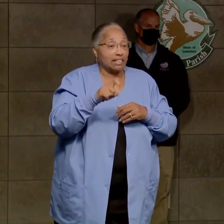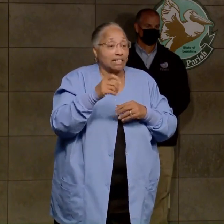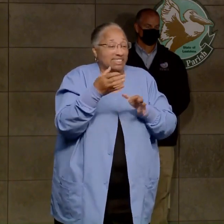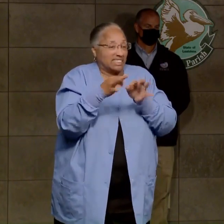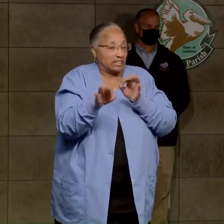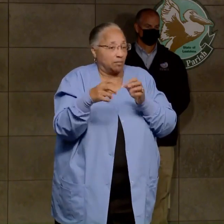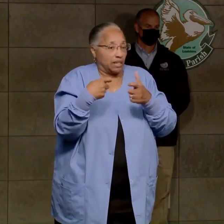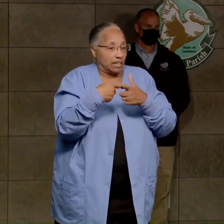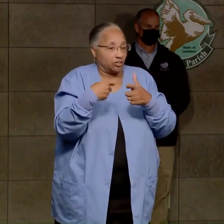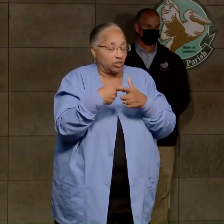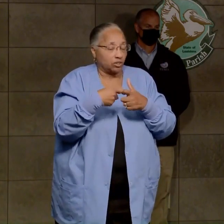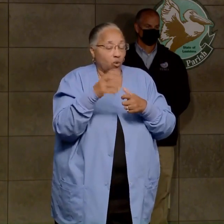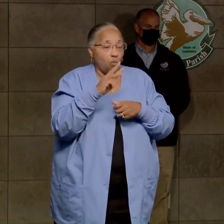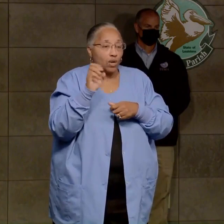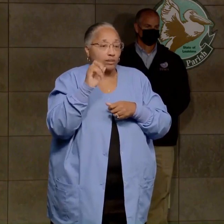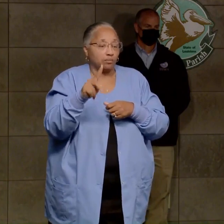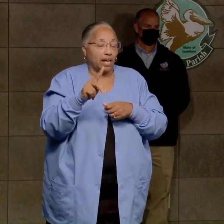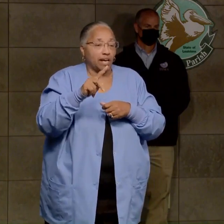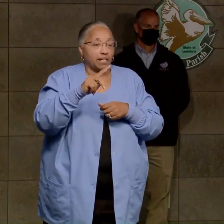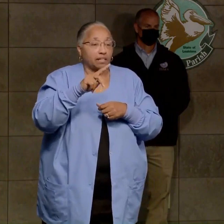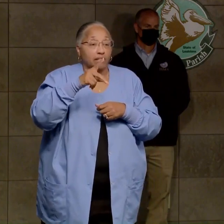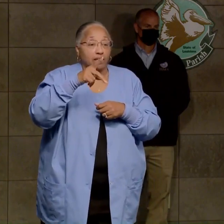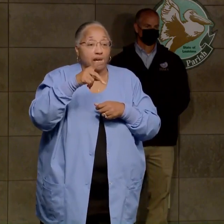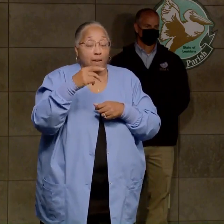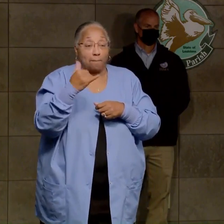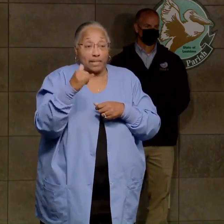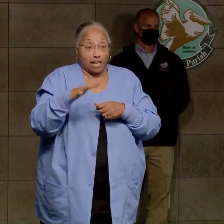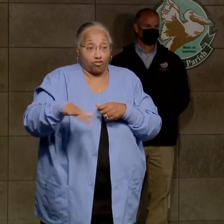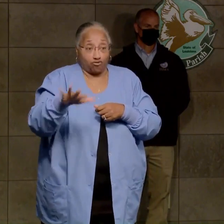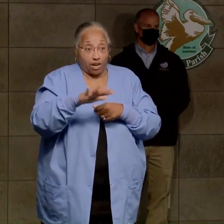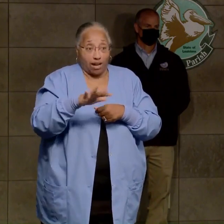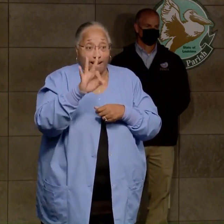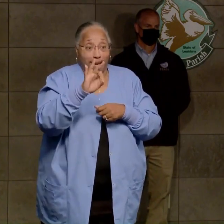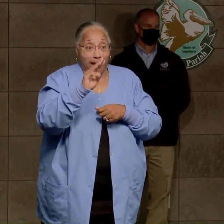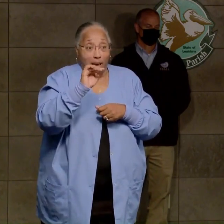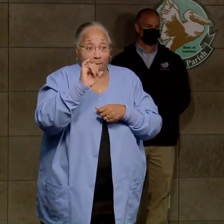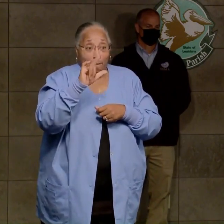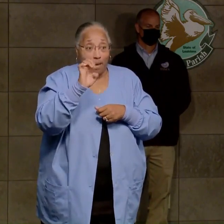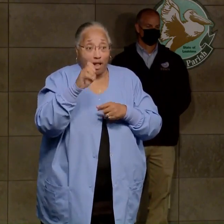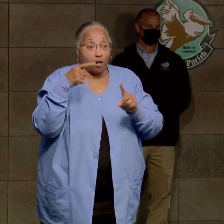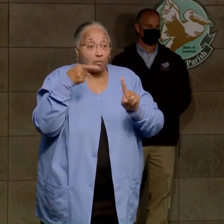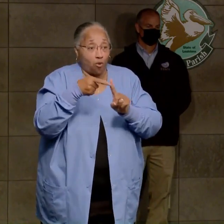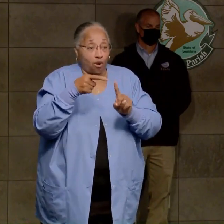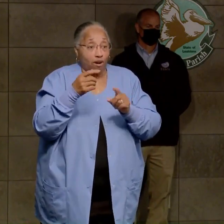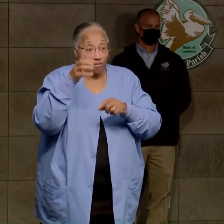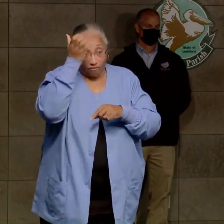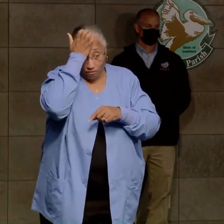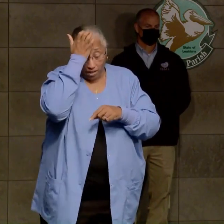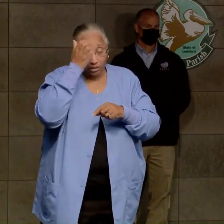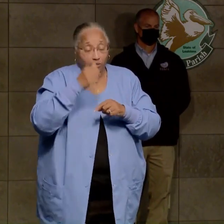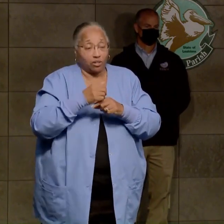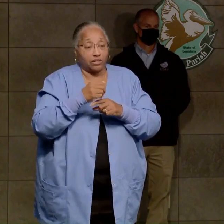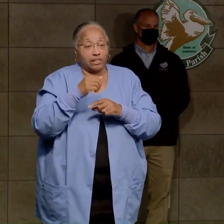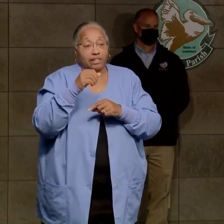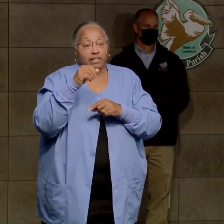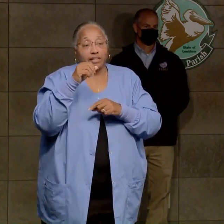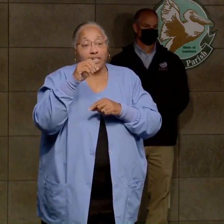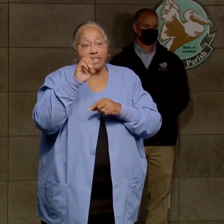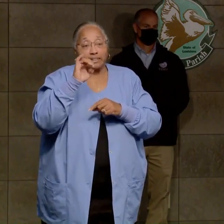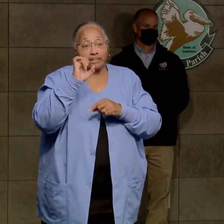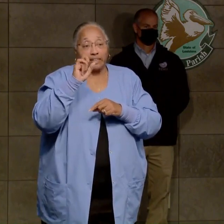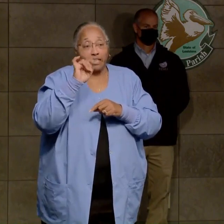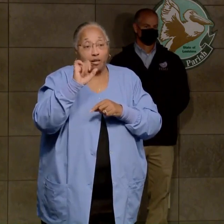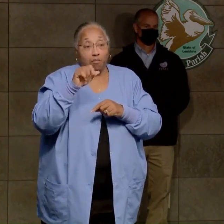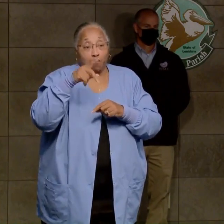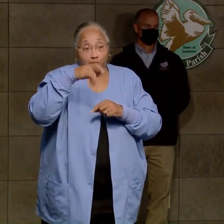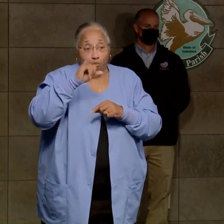go on the West Bank, Johnny Jacobs Playground, Nine Mile Point Volunteer Fire Department, Marrero Estelle Volunteer Fire Department, and